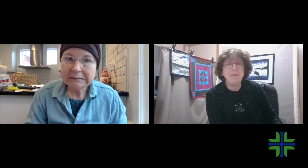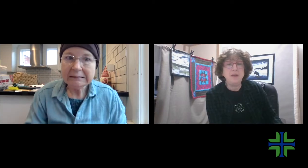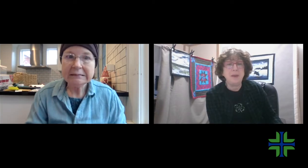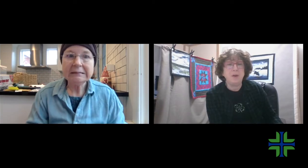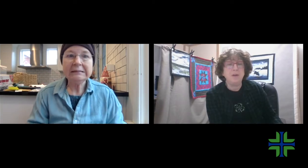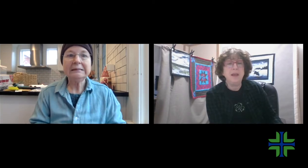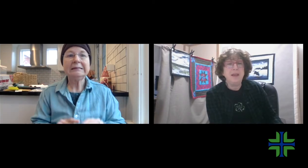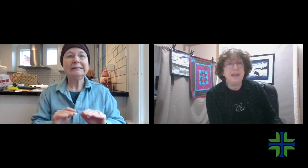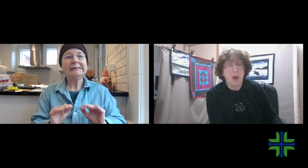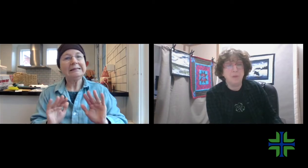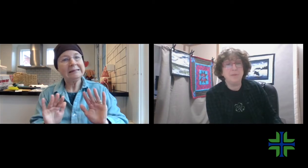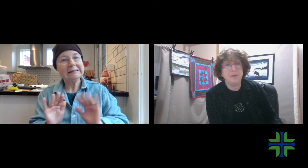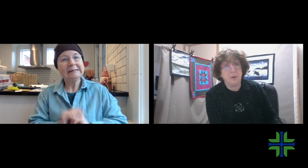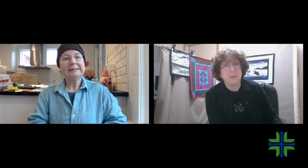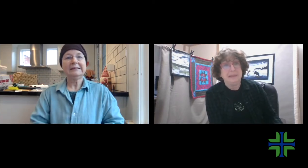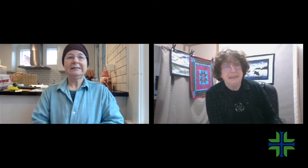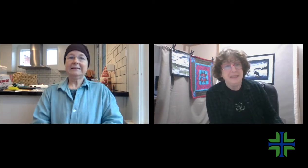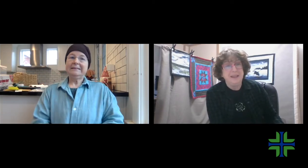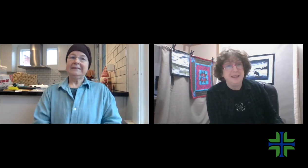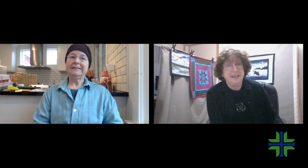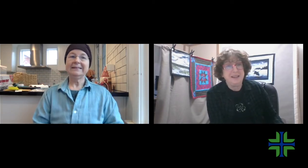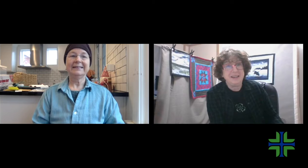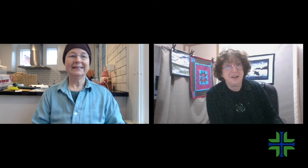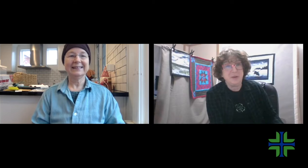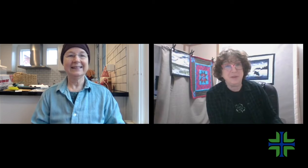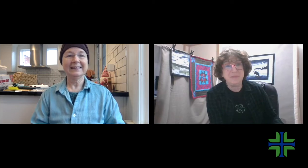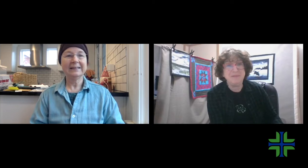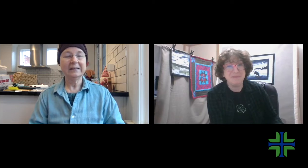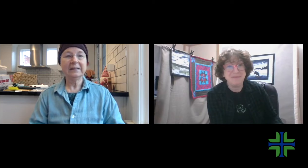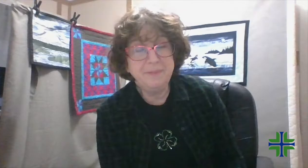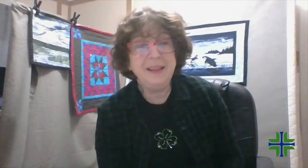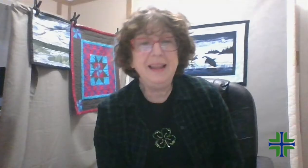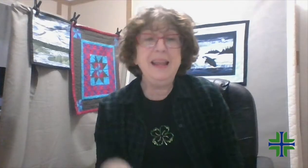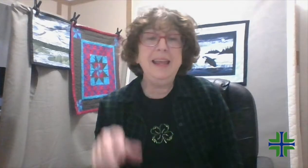things are getting much better now. So, it continues.